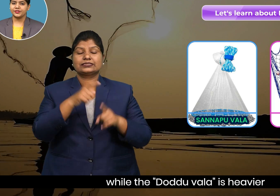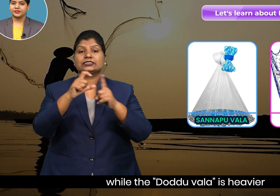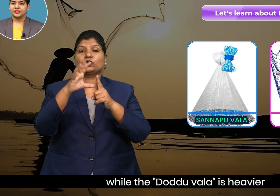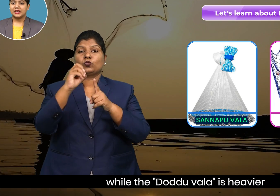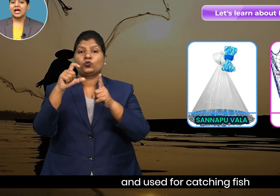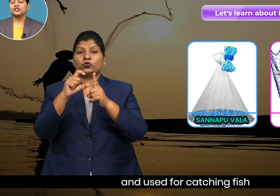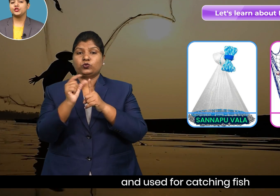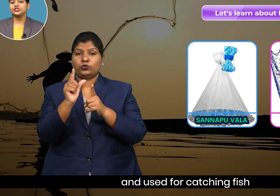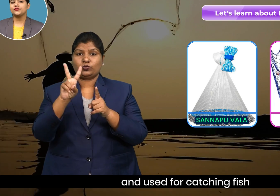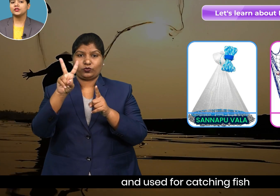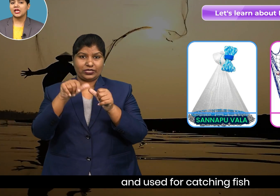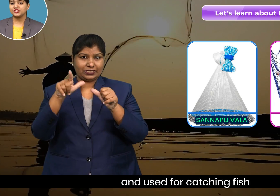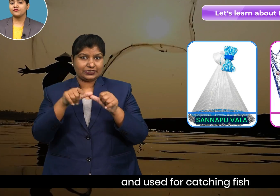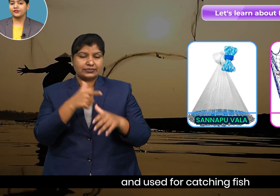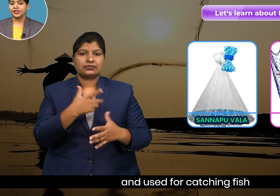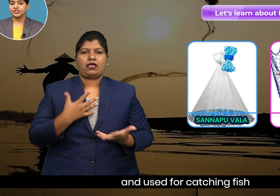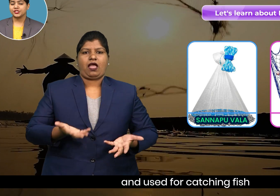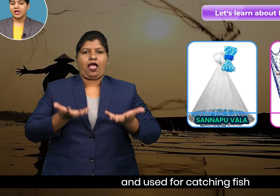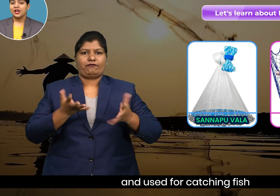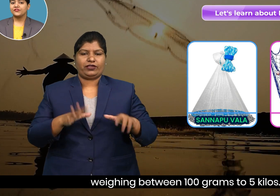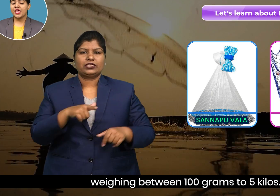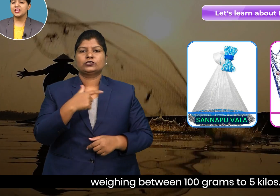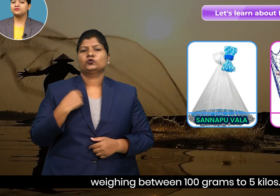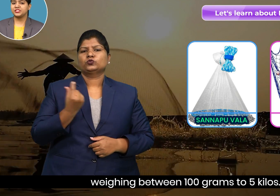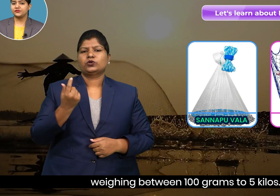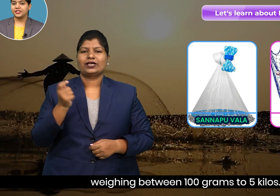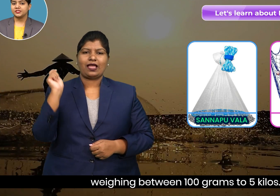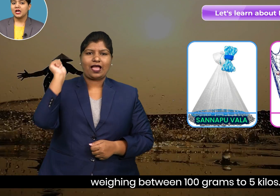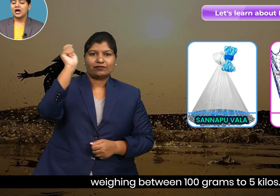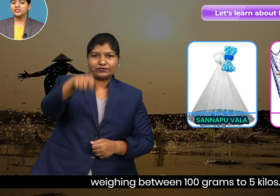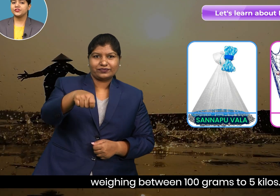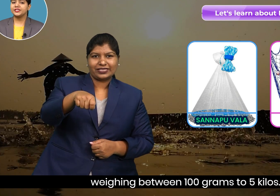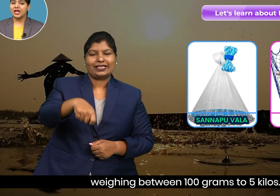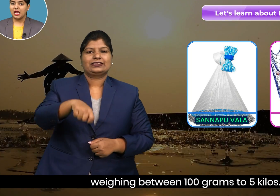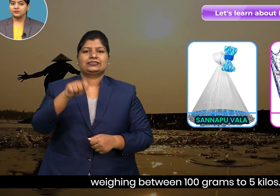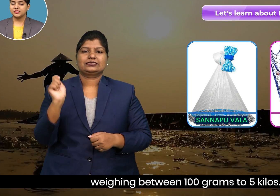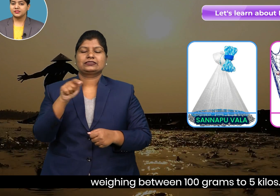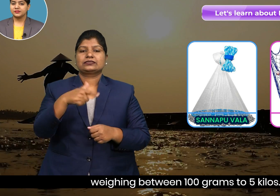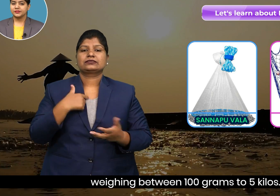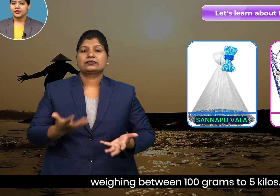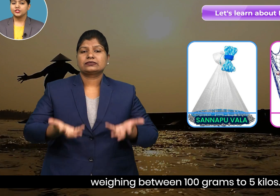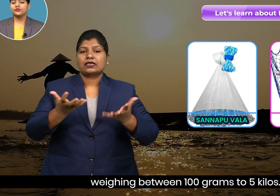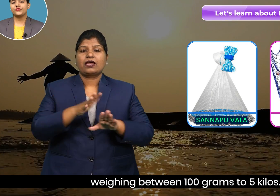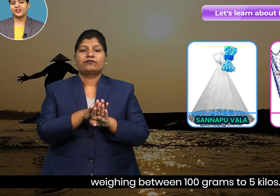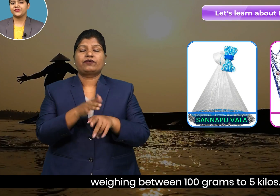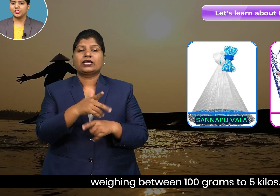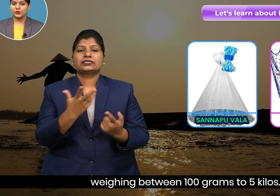and used for catching fish weighing between 100 grams to 5 kilos.